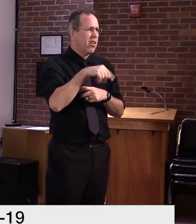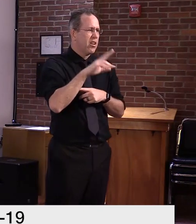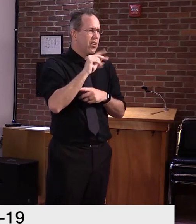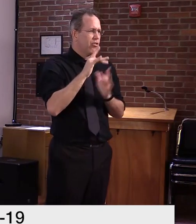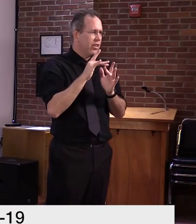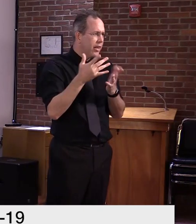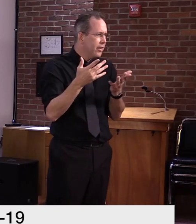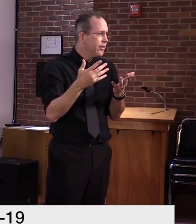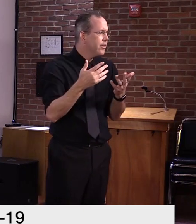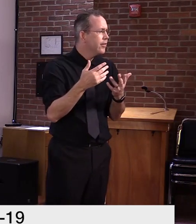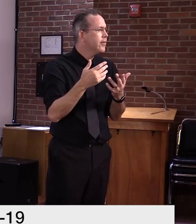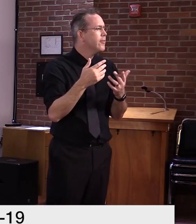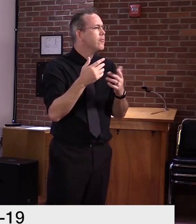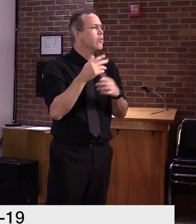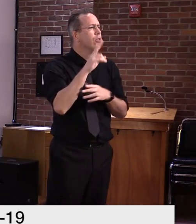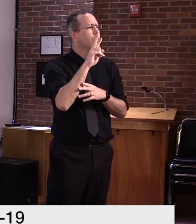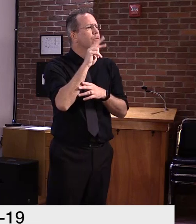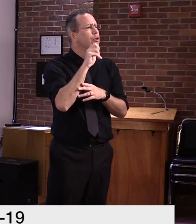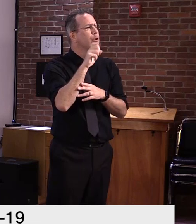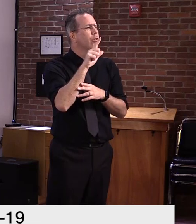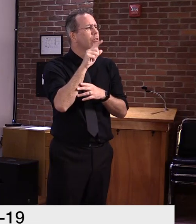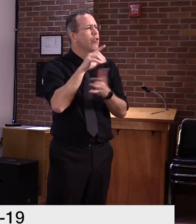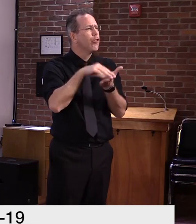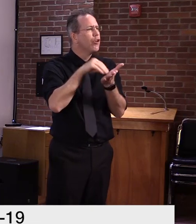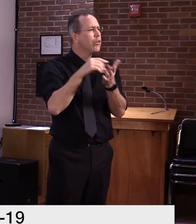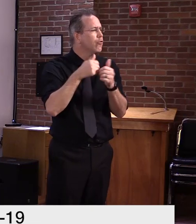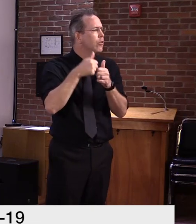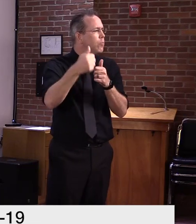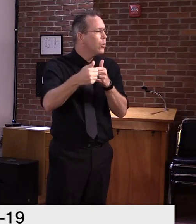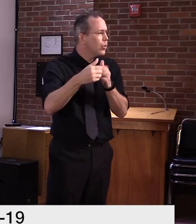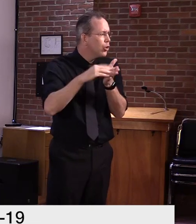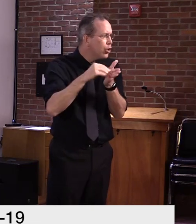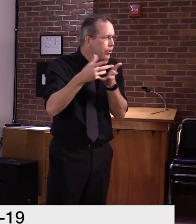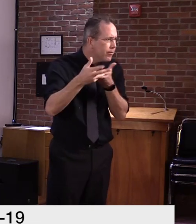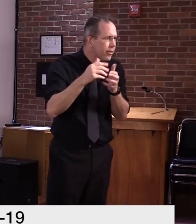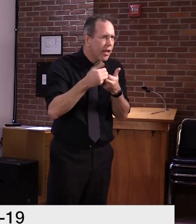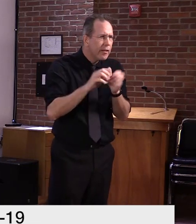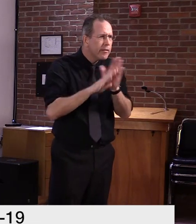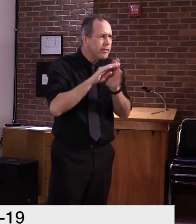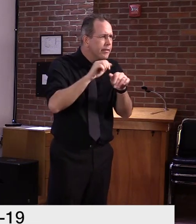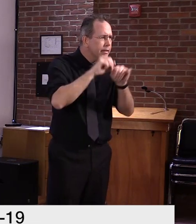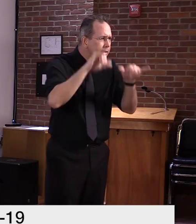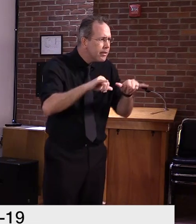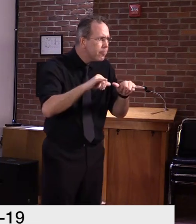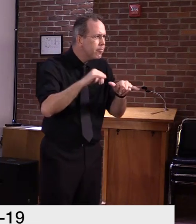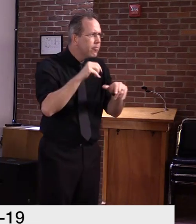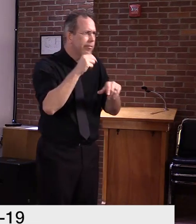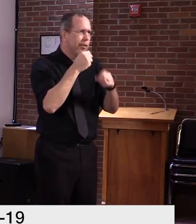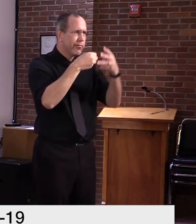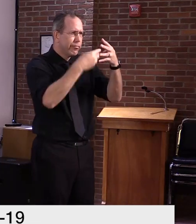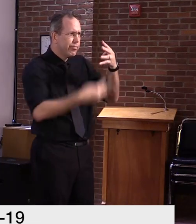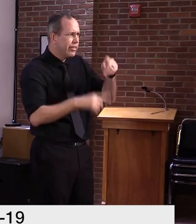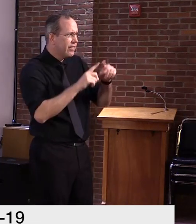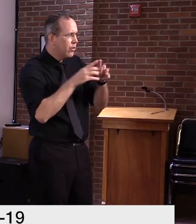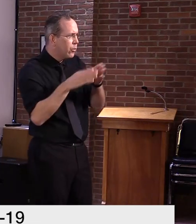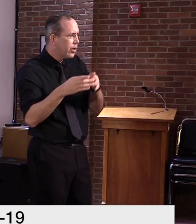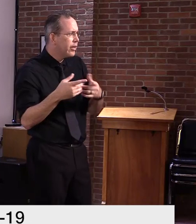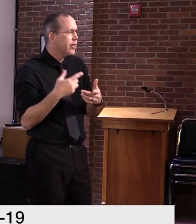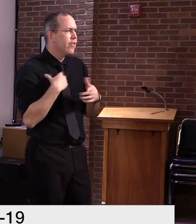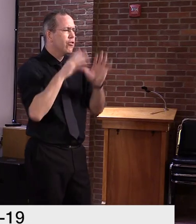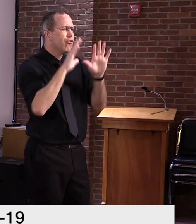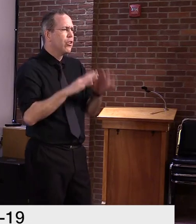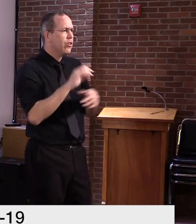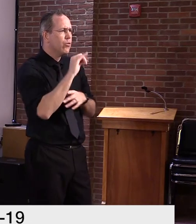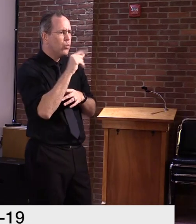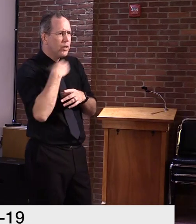free access to a learning management system and a robust, robust set of tools, uh, for professional development to help teachers learn how to teach online.